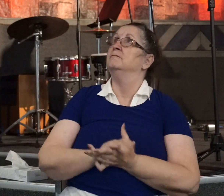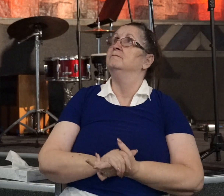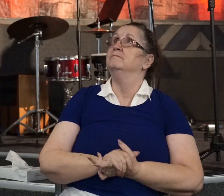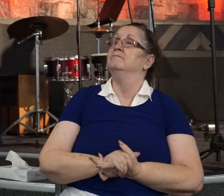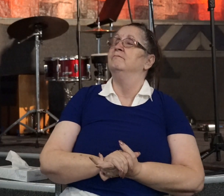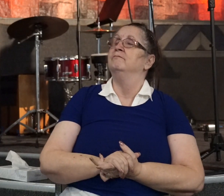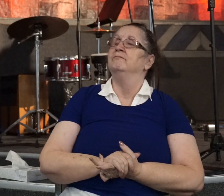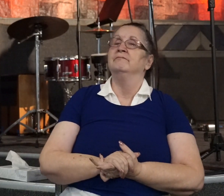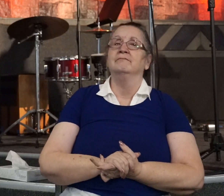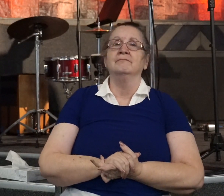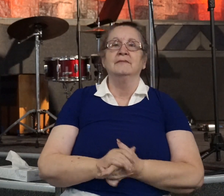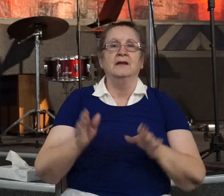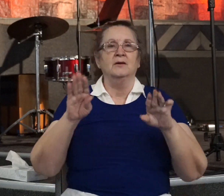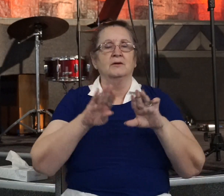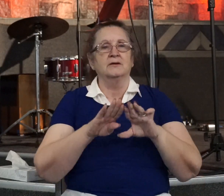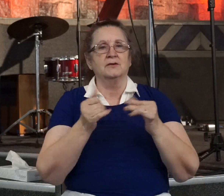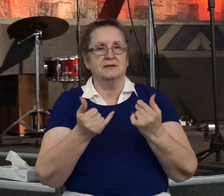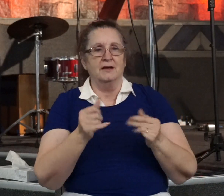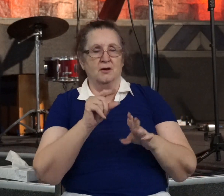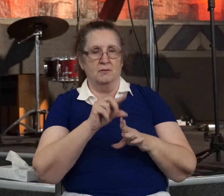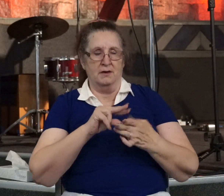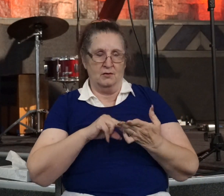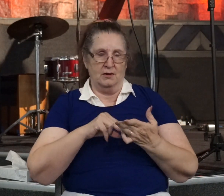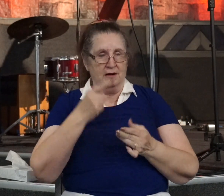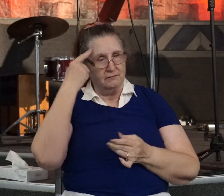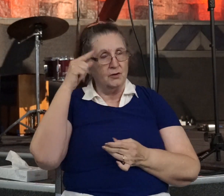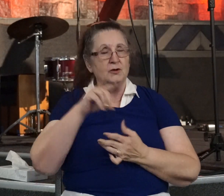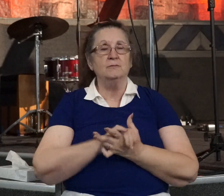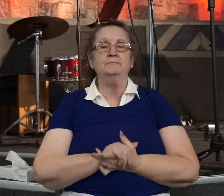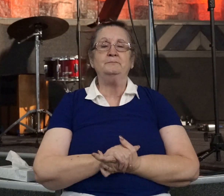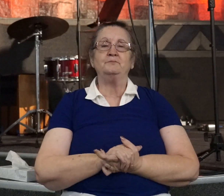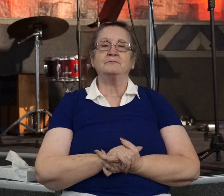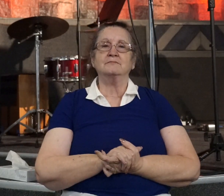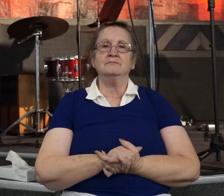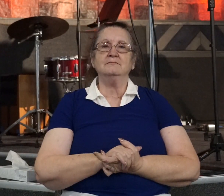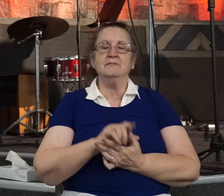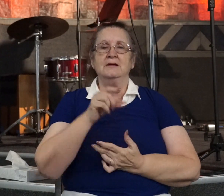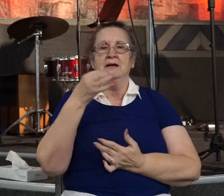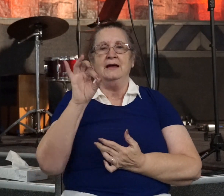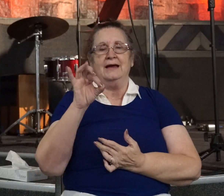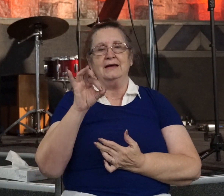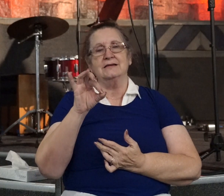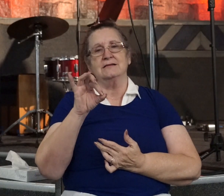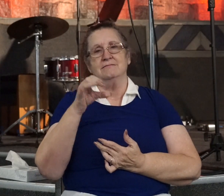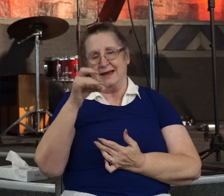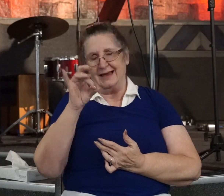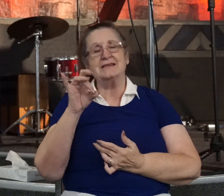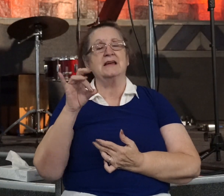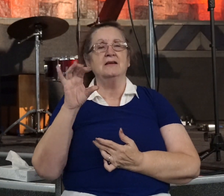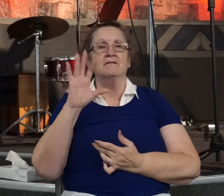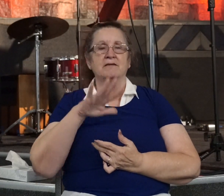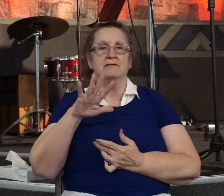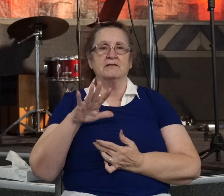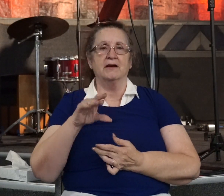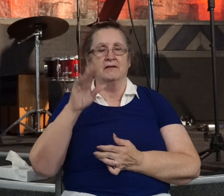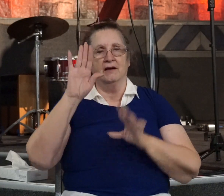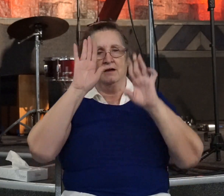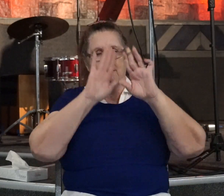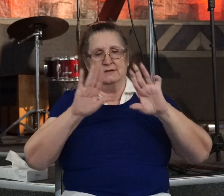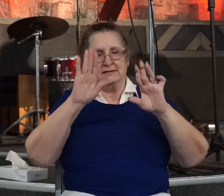I want to close now by reading this to you in 1855 there was a Sunday school teacher by the name of Edward